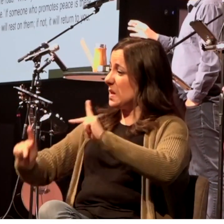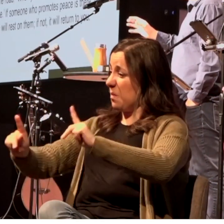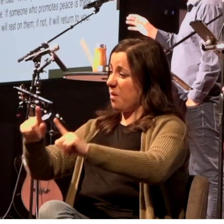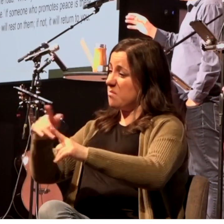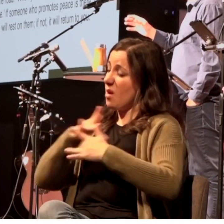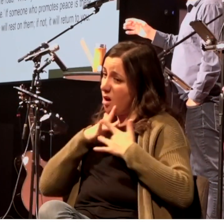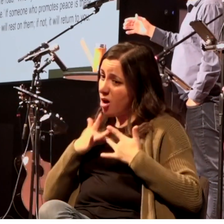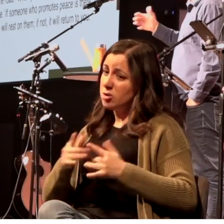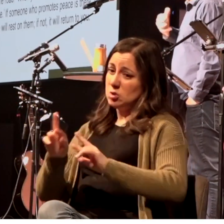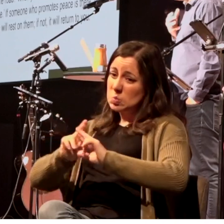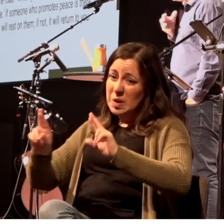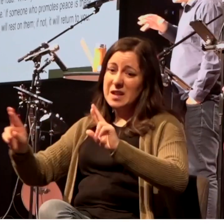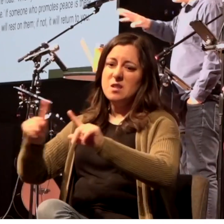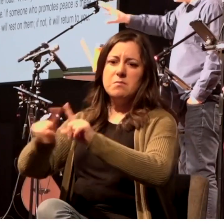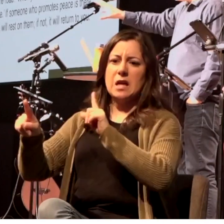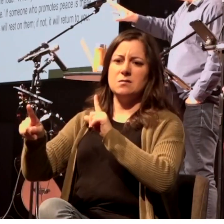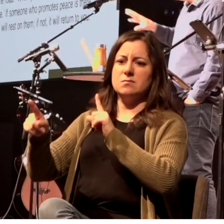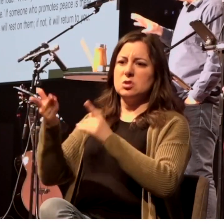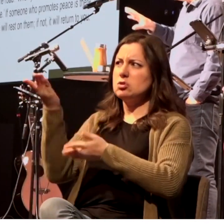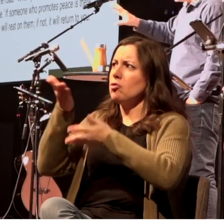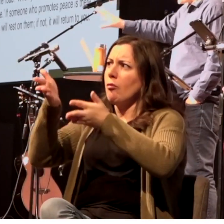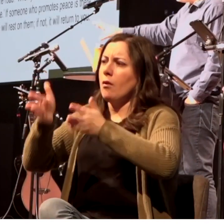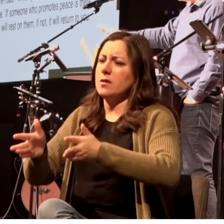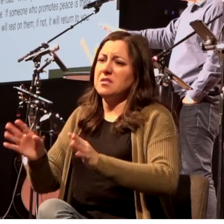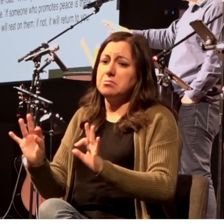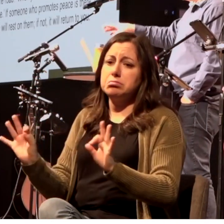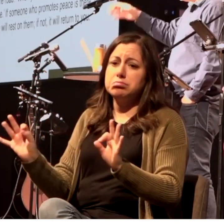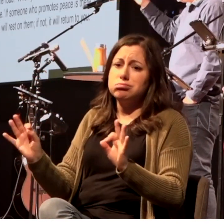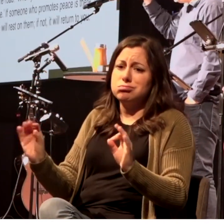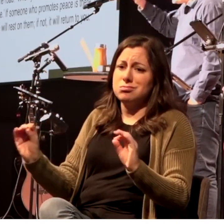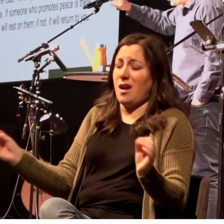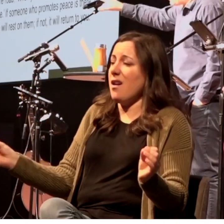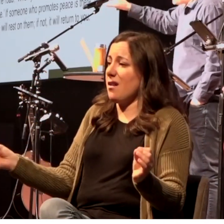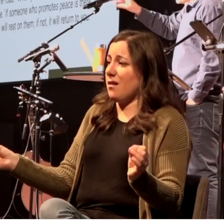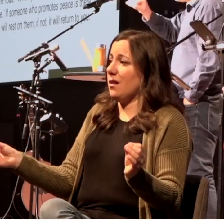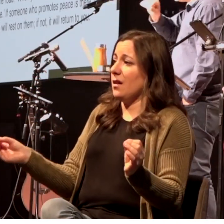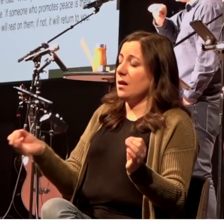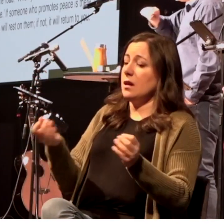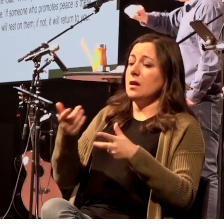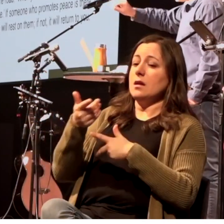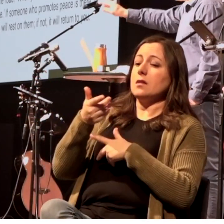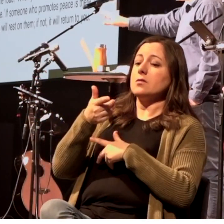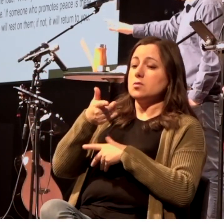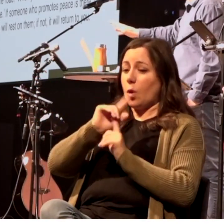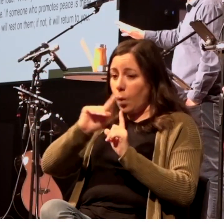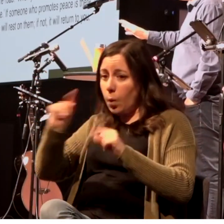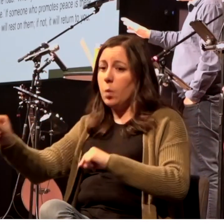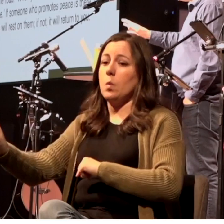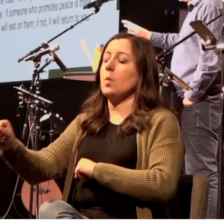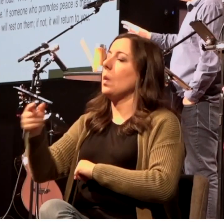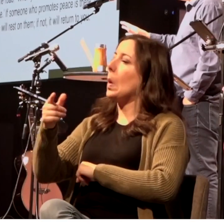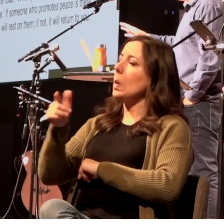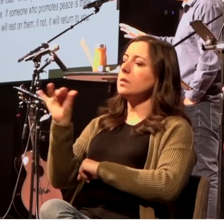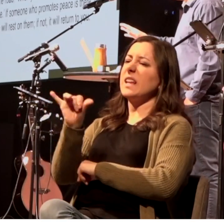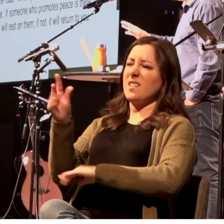therefore to send out workers into his harvest field go I'm sending you out like lambs among wolves